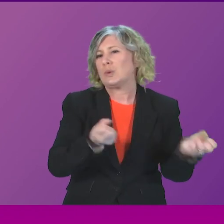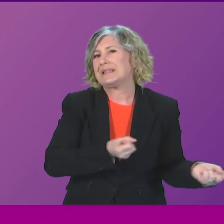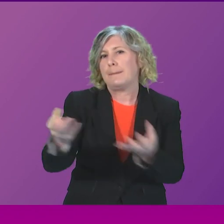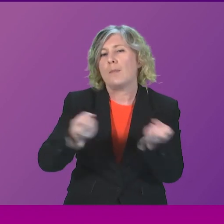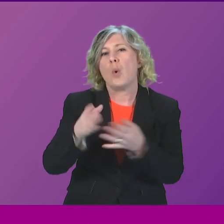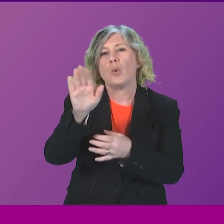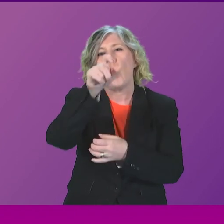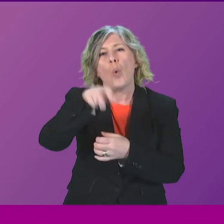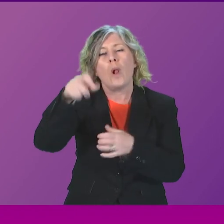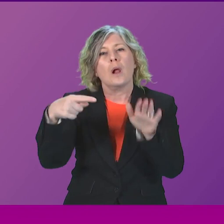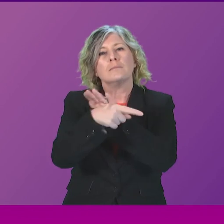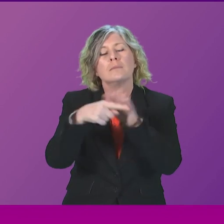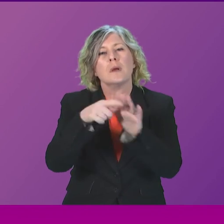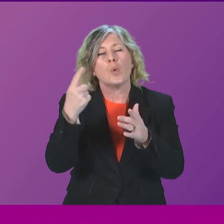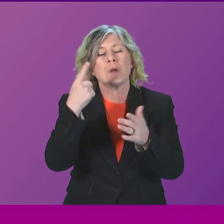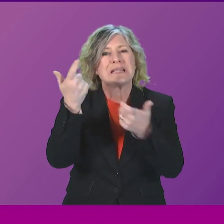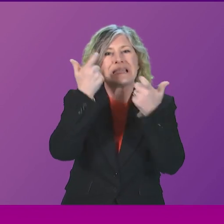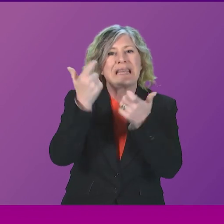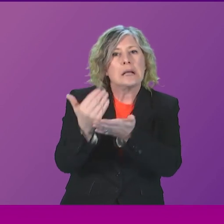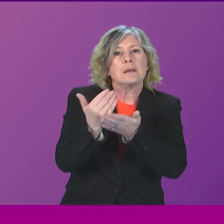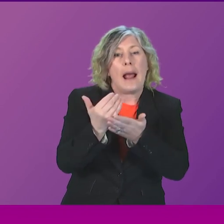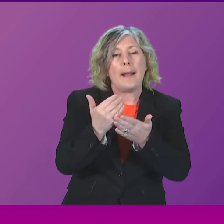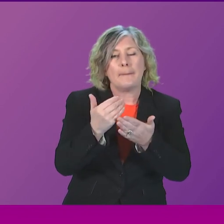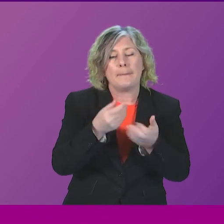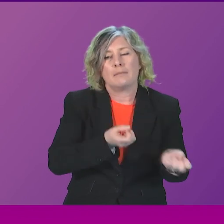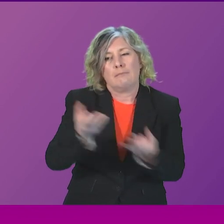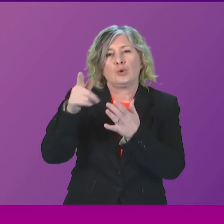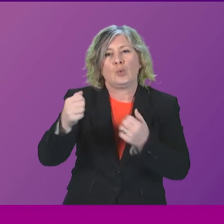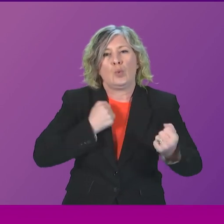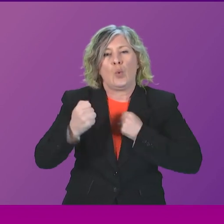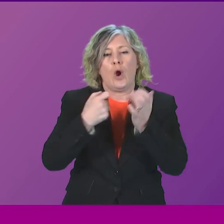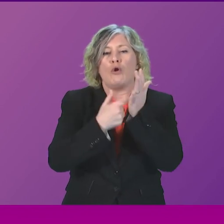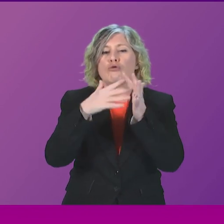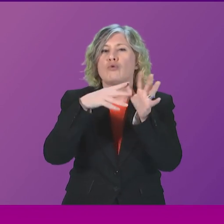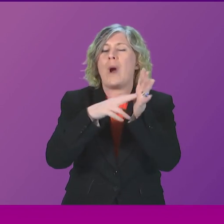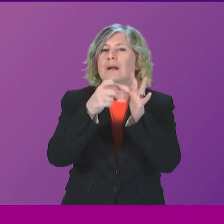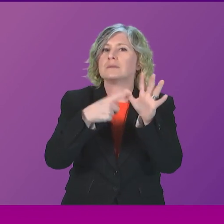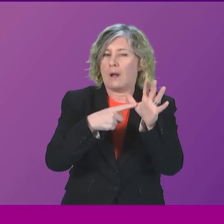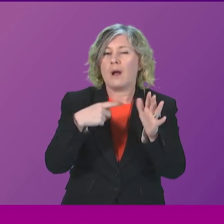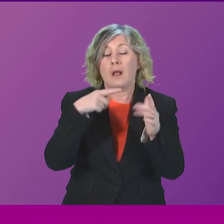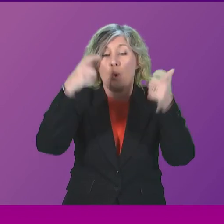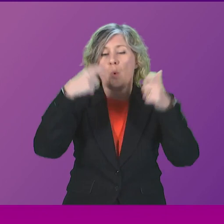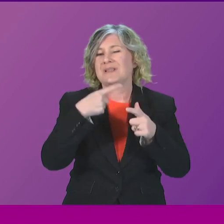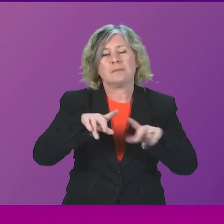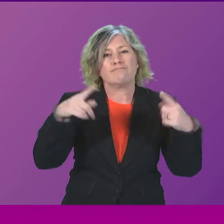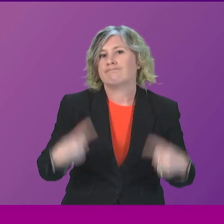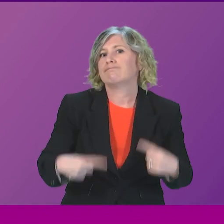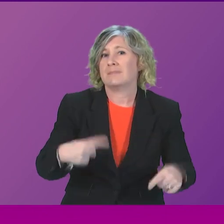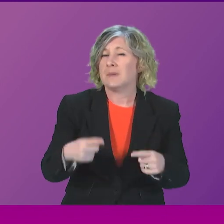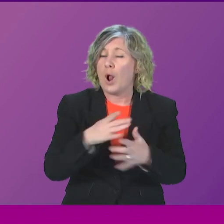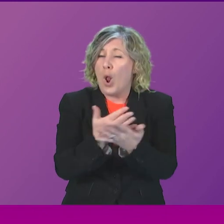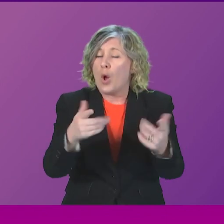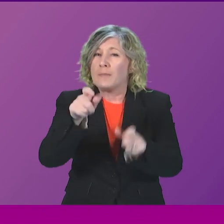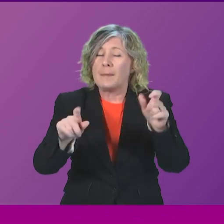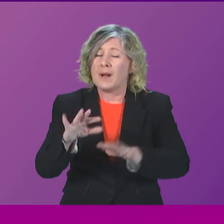held in detention centres are unlawful. This plan to remove some of the most vulnerable people, women and children among them, was